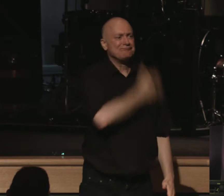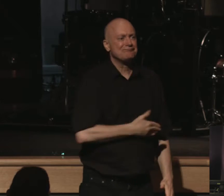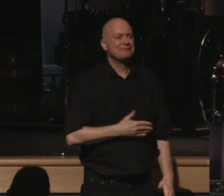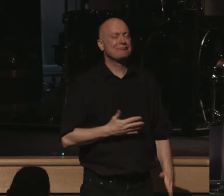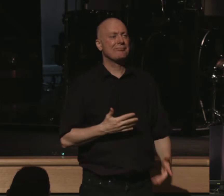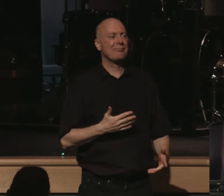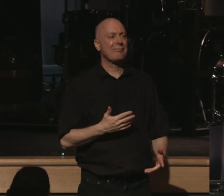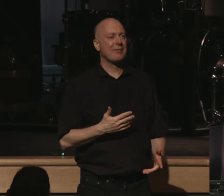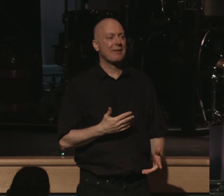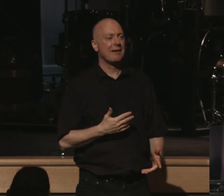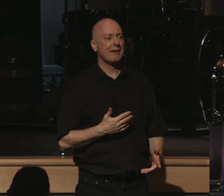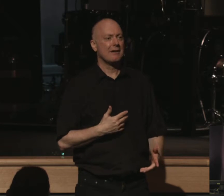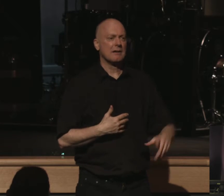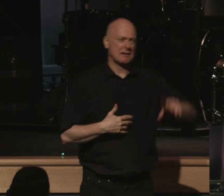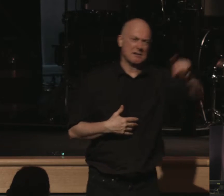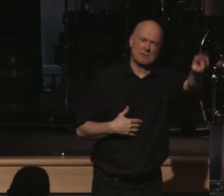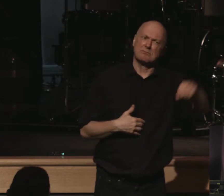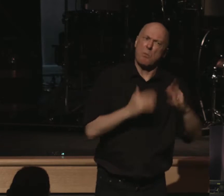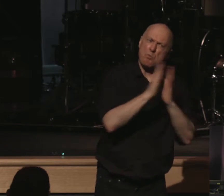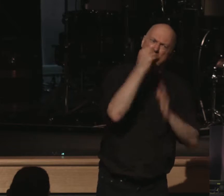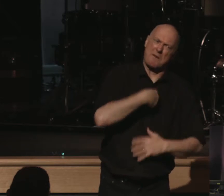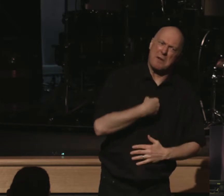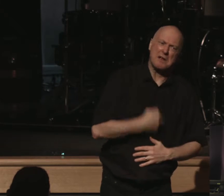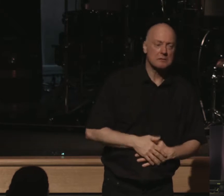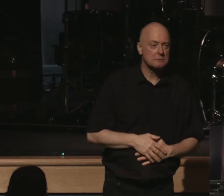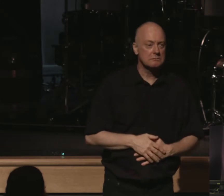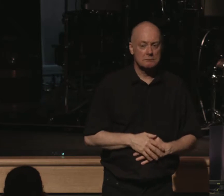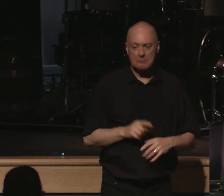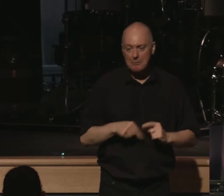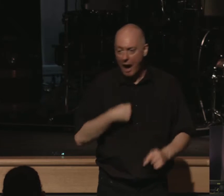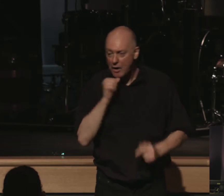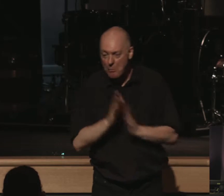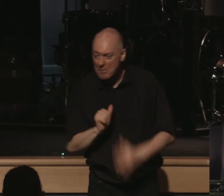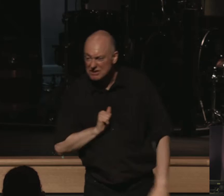with me asking you to pray for me. But I actually haven't ever prayed about it.